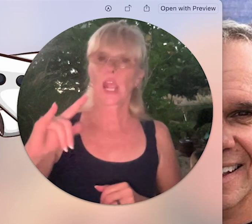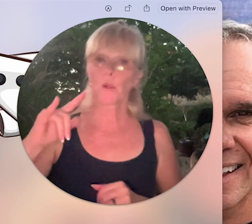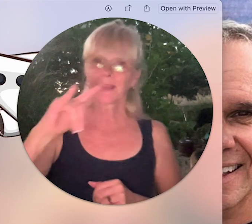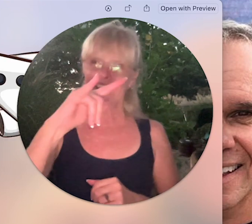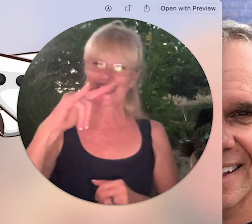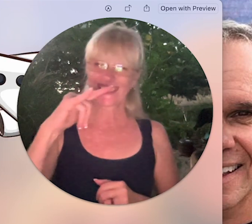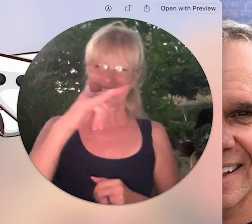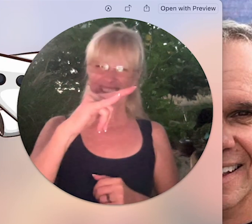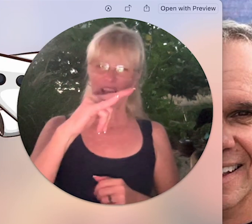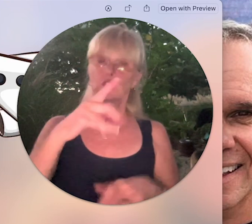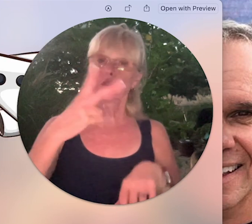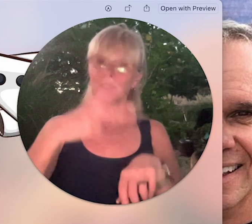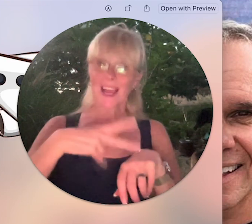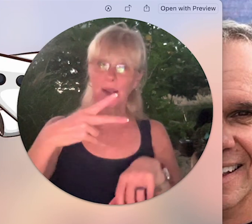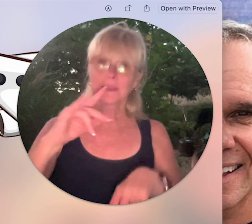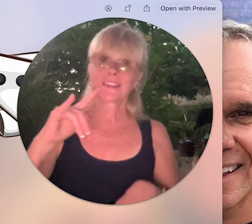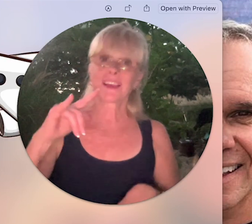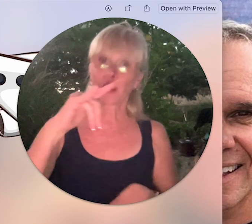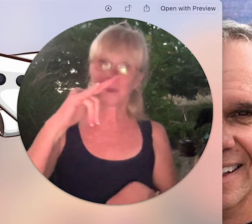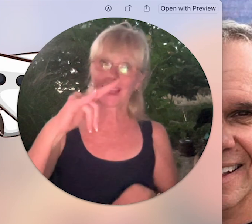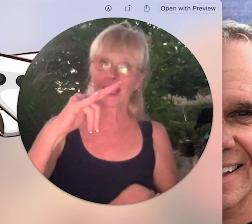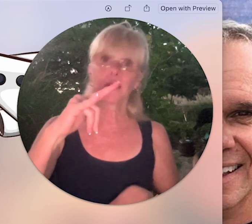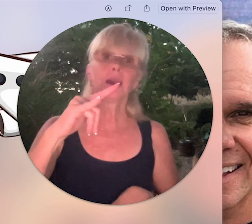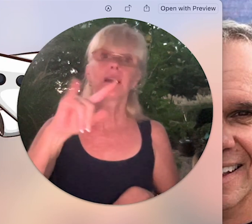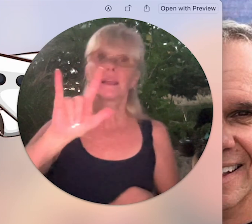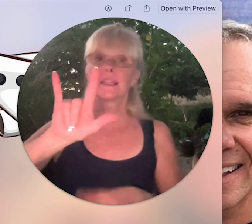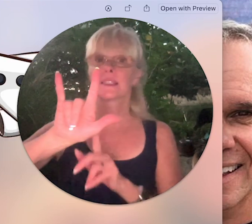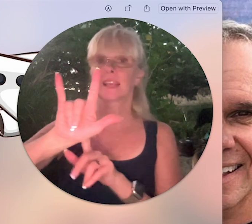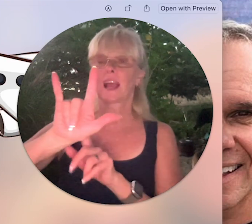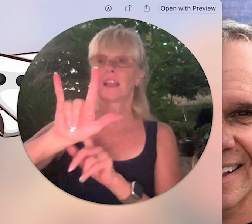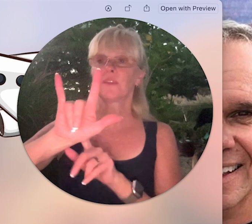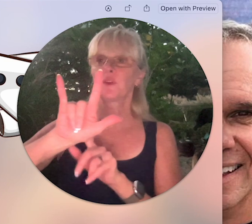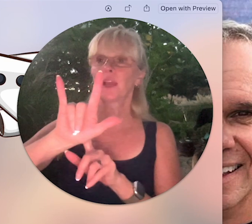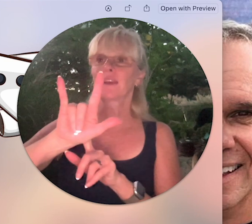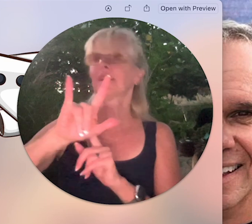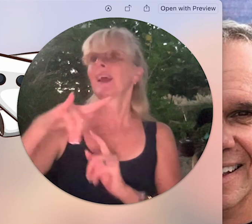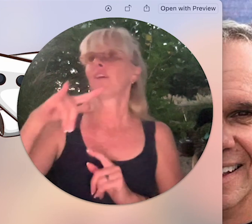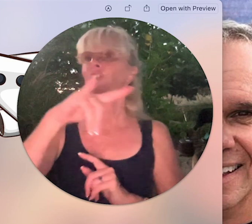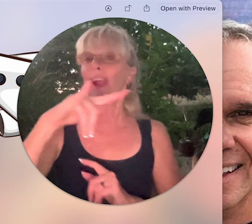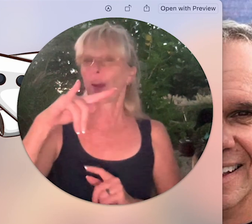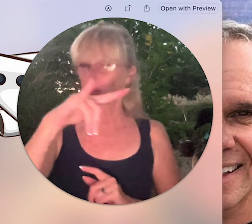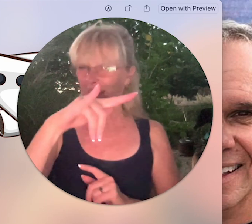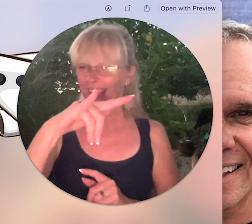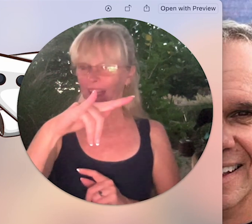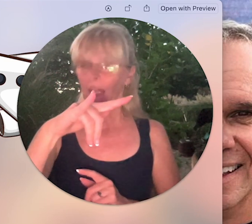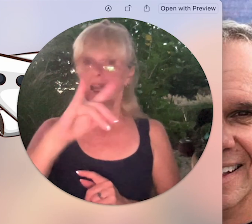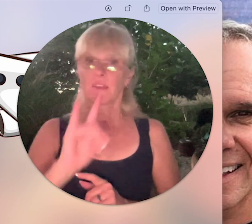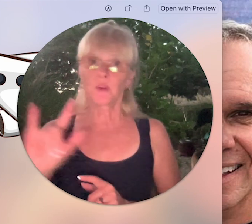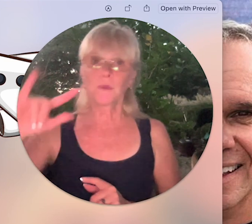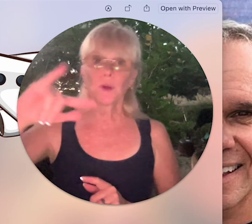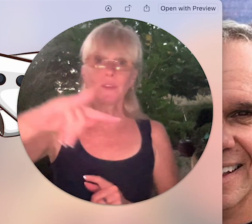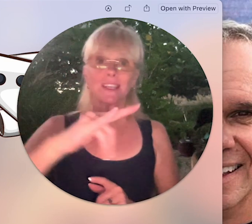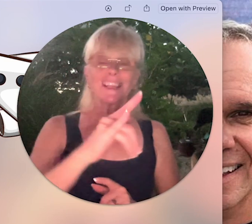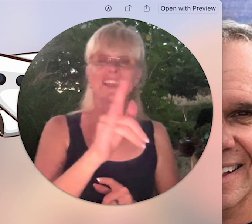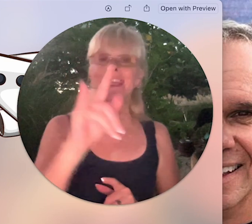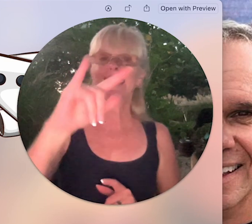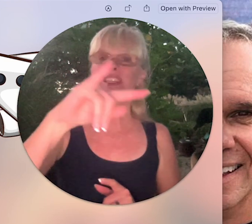airplane airplane airplane times airplane this is the I love you hand for airplane if you move it then it is